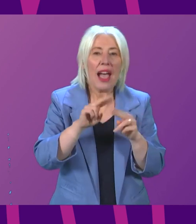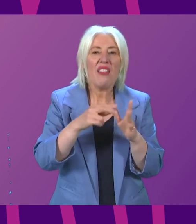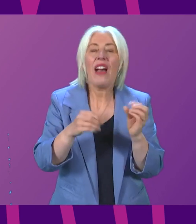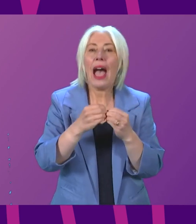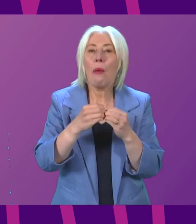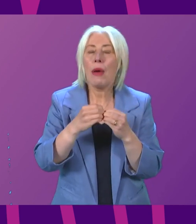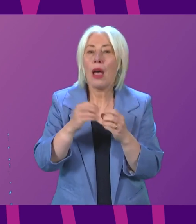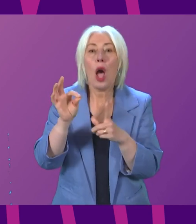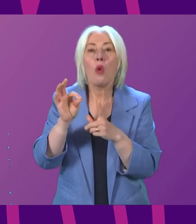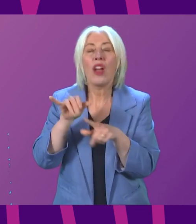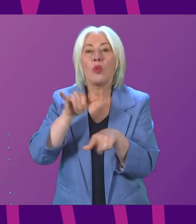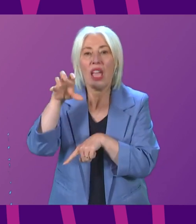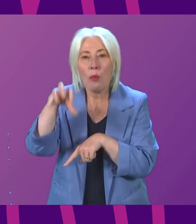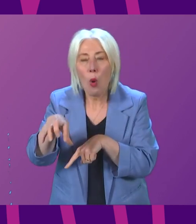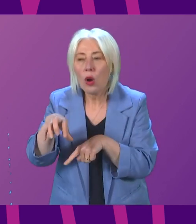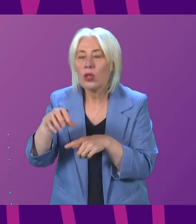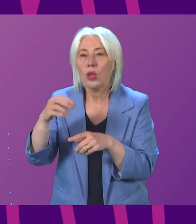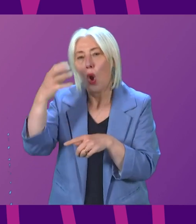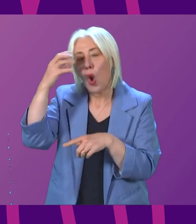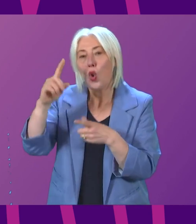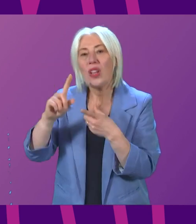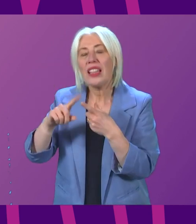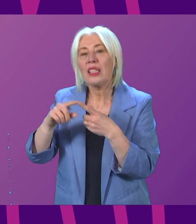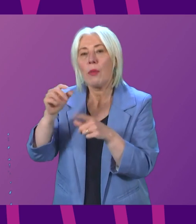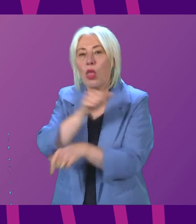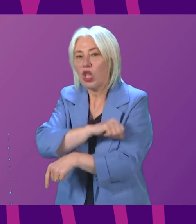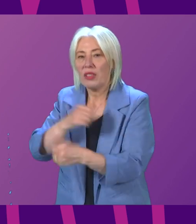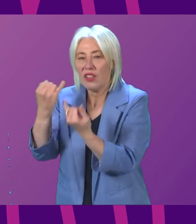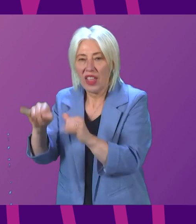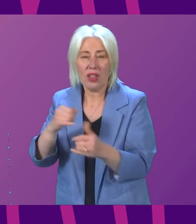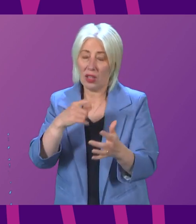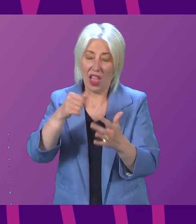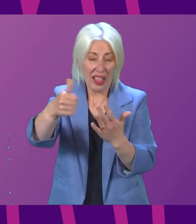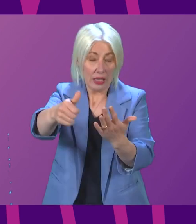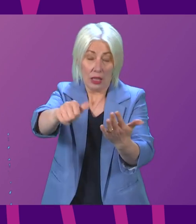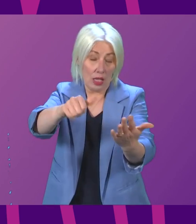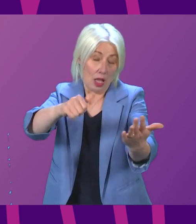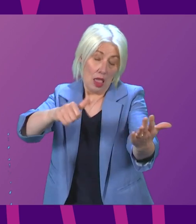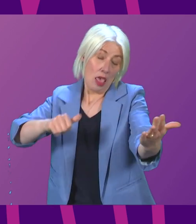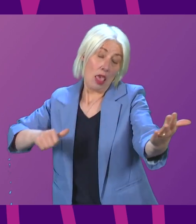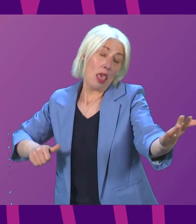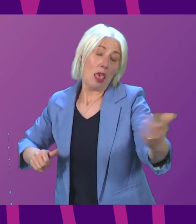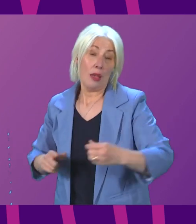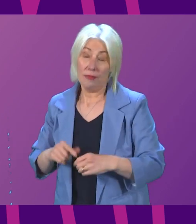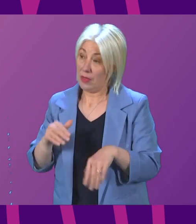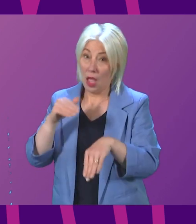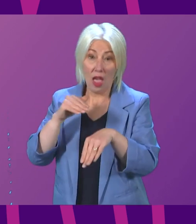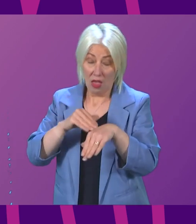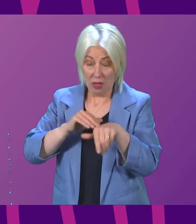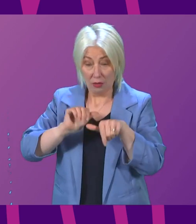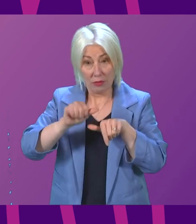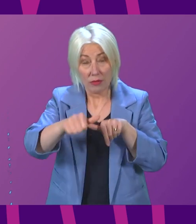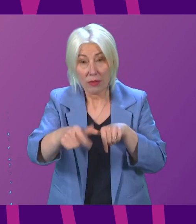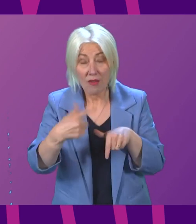Airport, failures at Queen Elizabeth Hospital. The list goes on and on and on. And the consequences of those